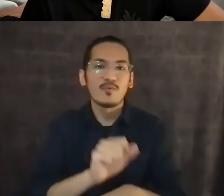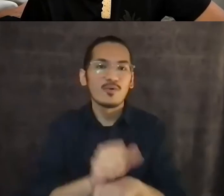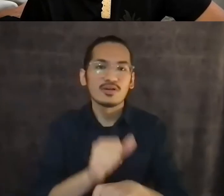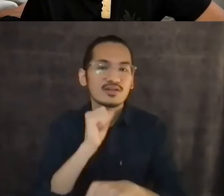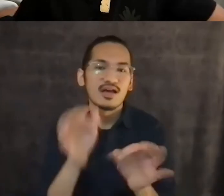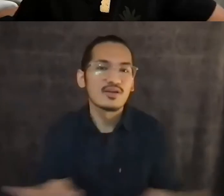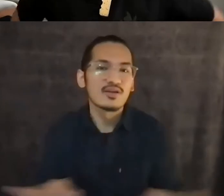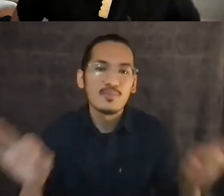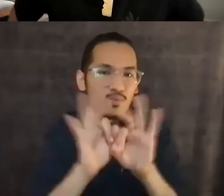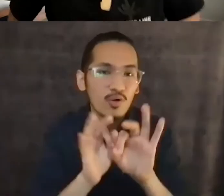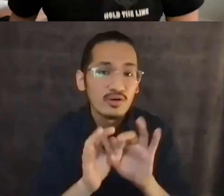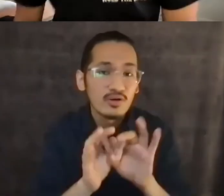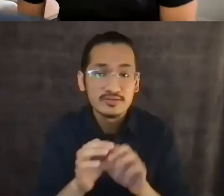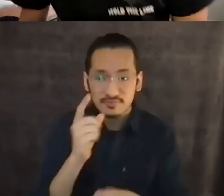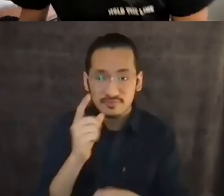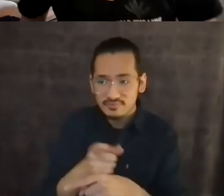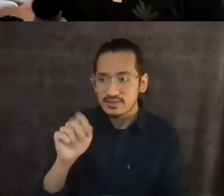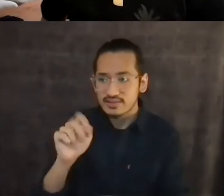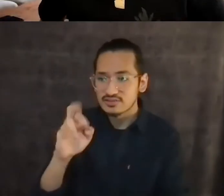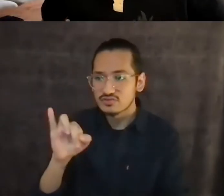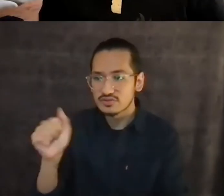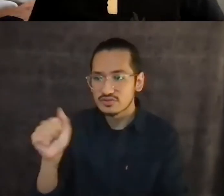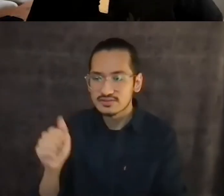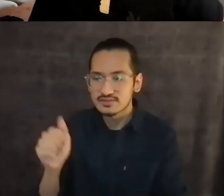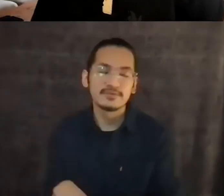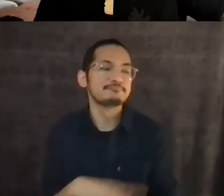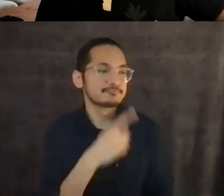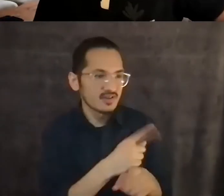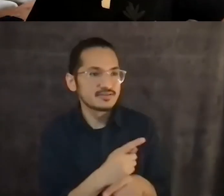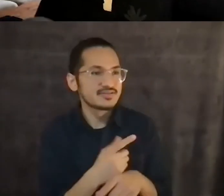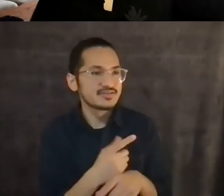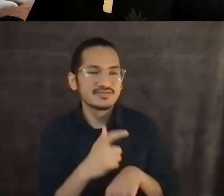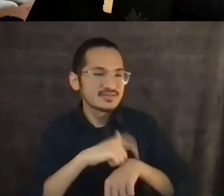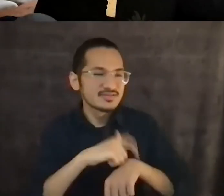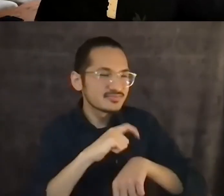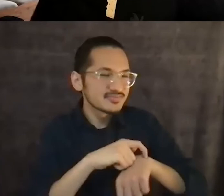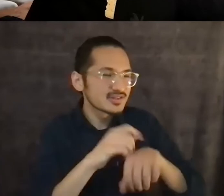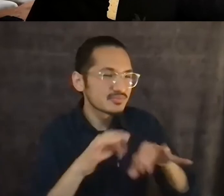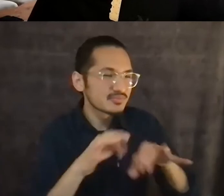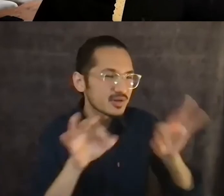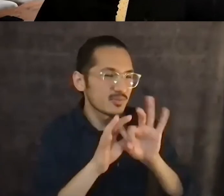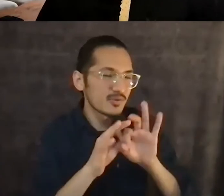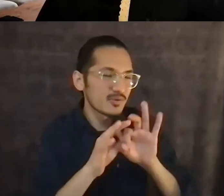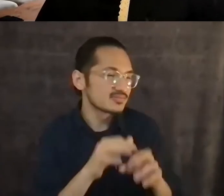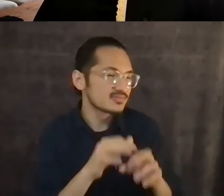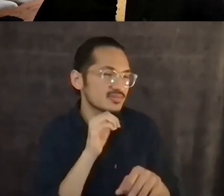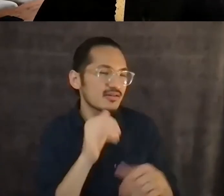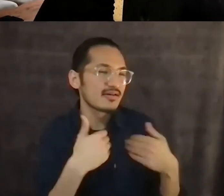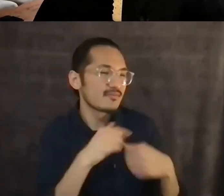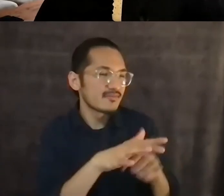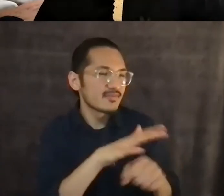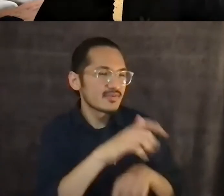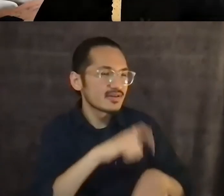yeah i'm agreeing work we don't have time yeah there's just no time for that work to persuade educate you know